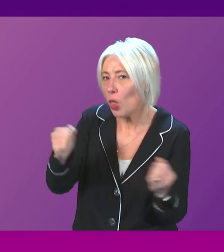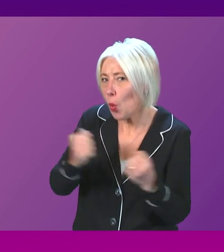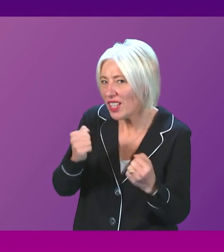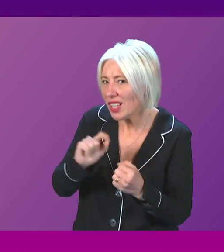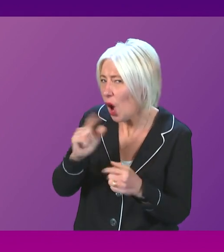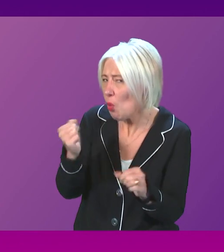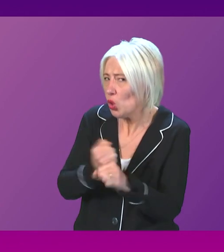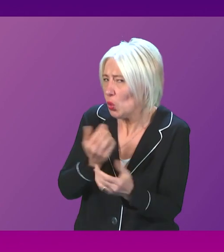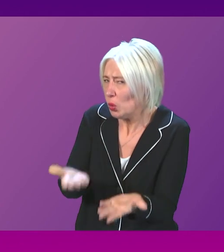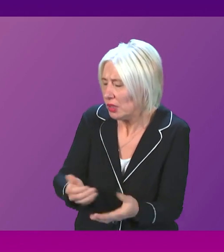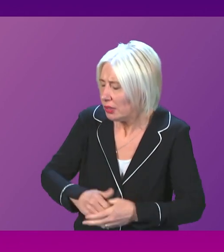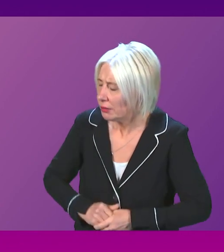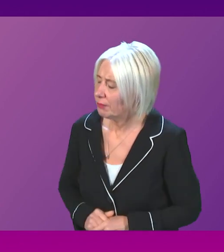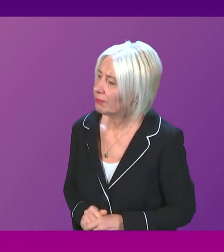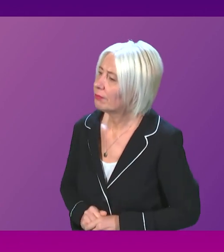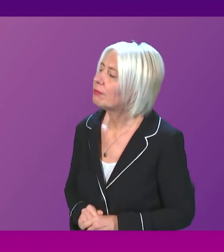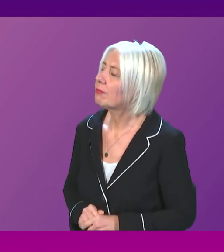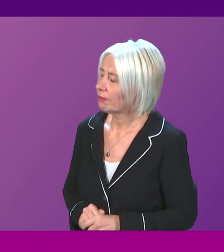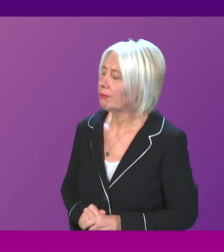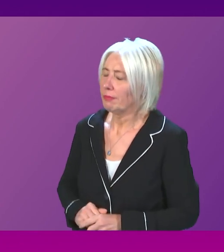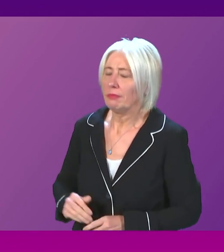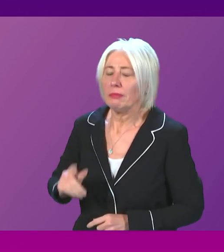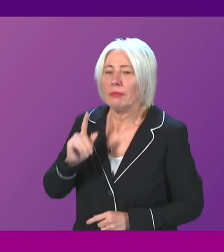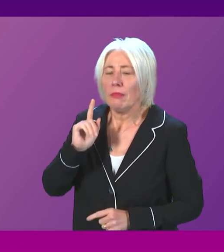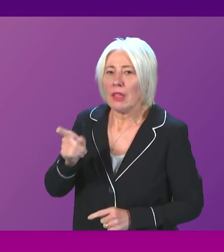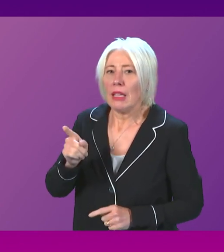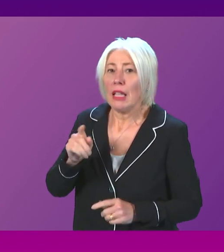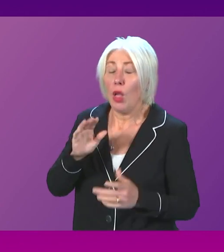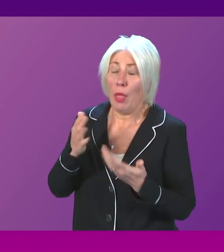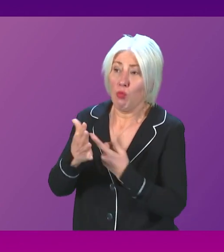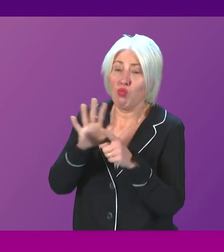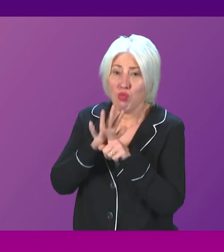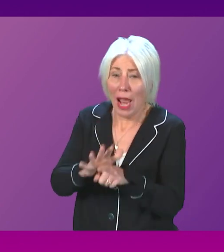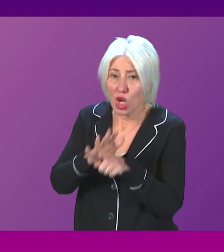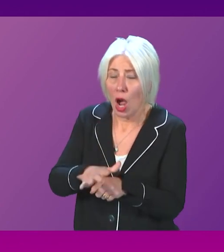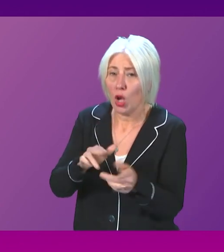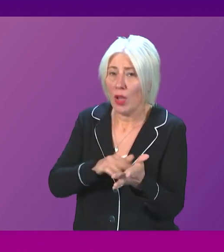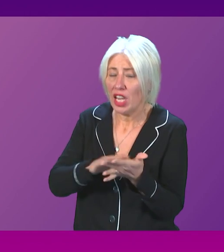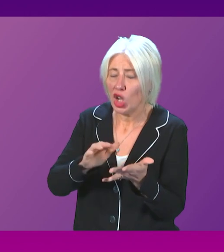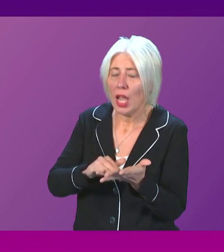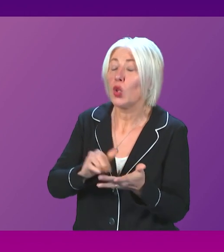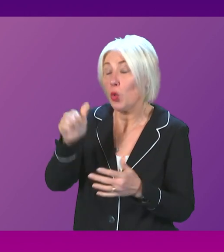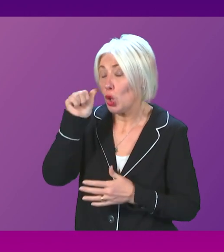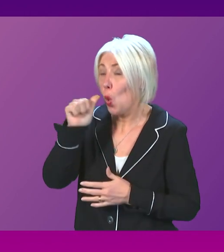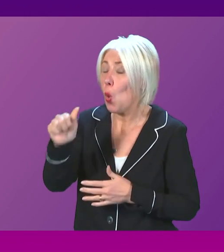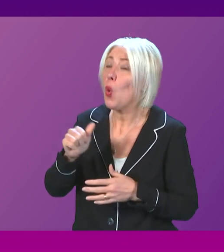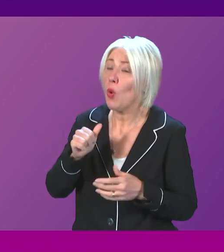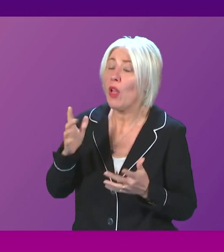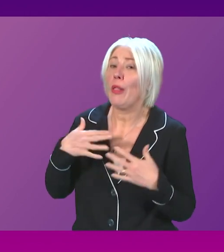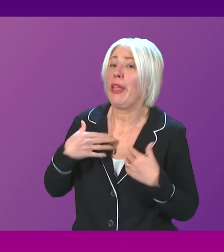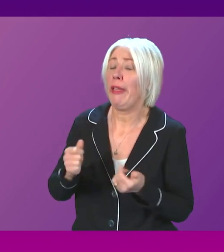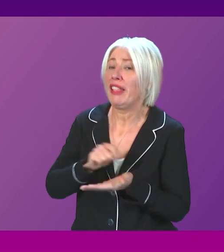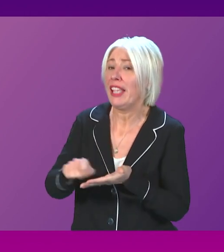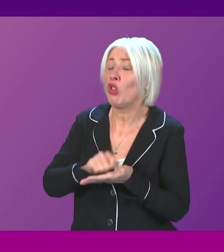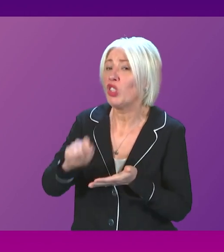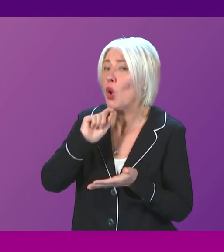First Minister. Well, recognising the challenge that this winter represents and the pressure that our health and care systems are under, the Health Secretary will be making